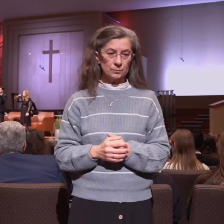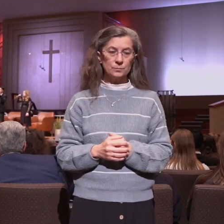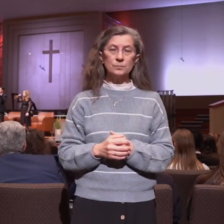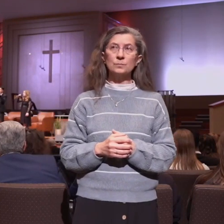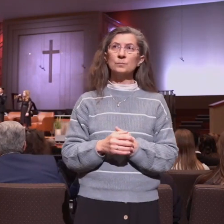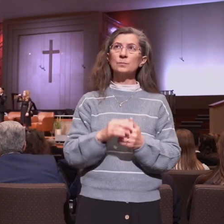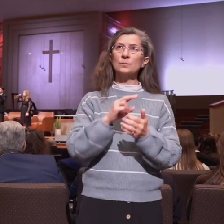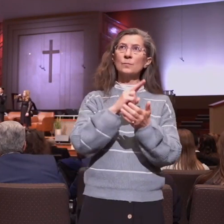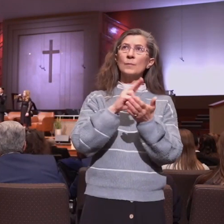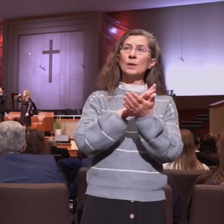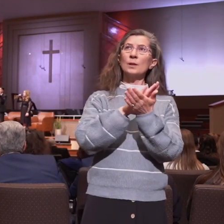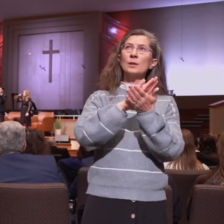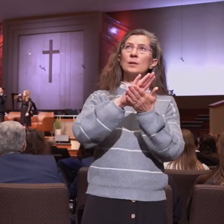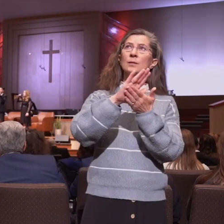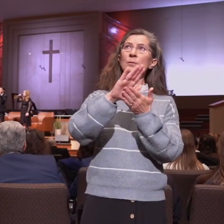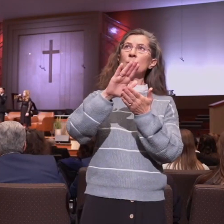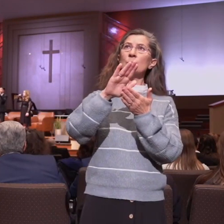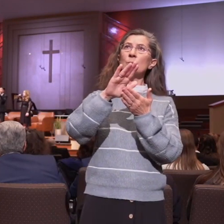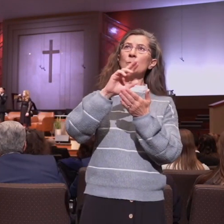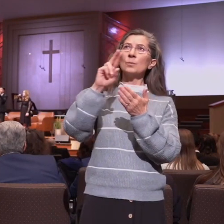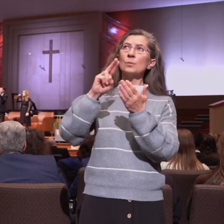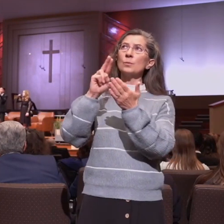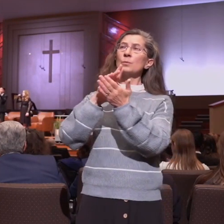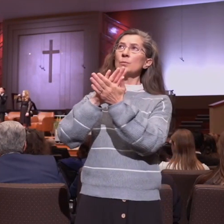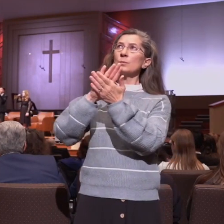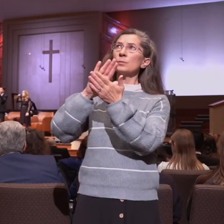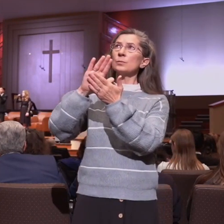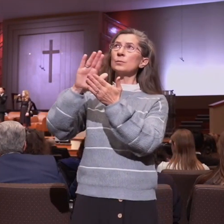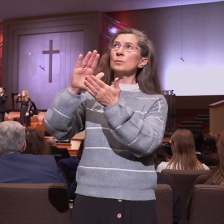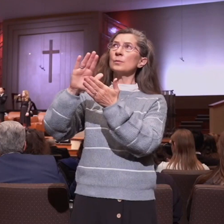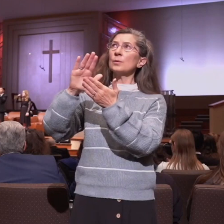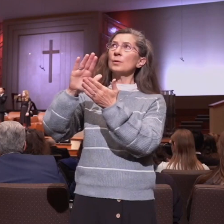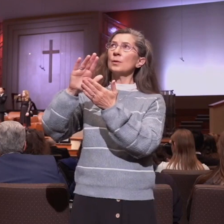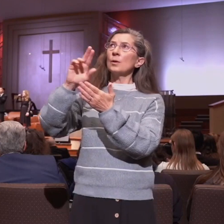Holy, holy, holy,